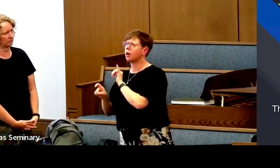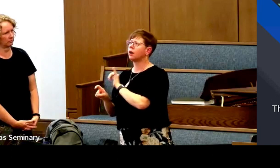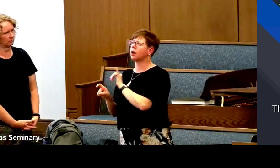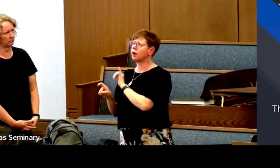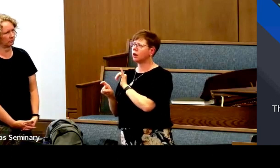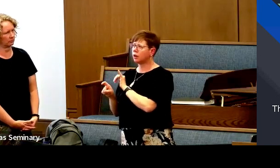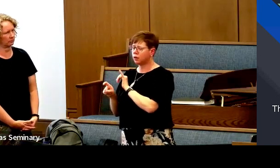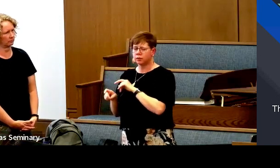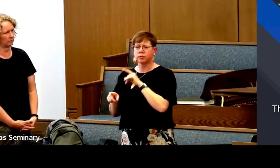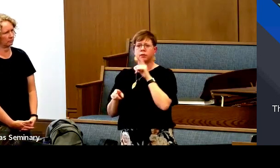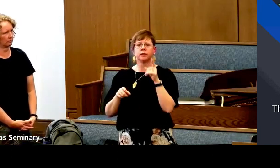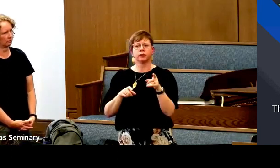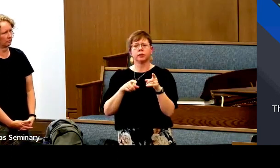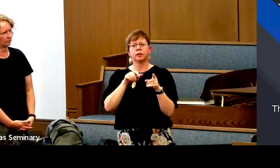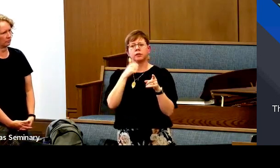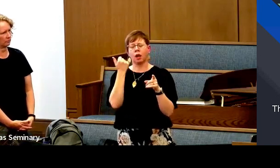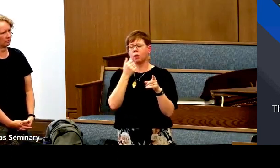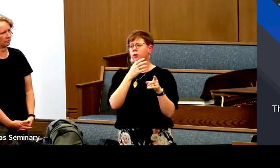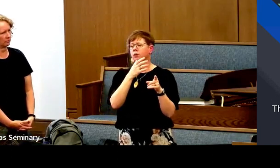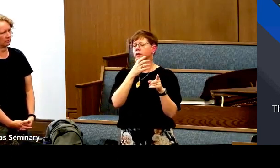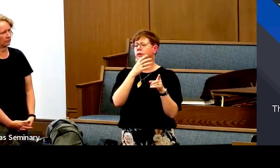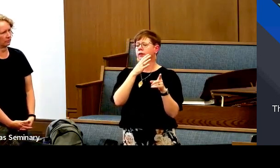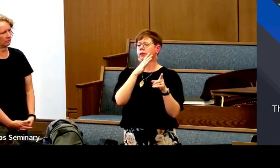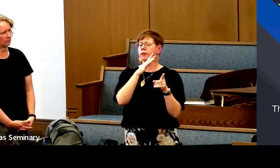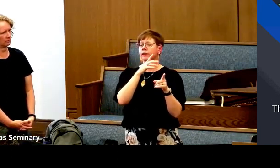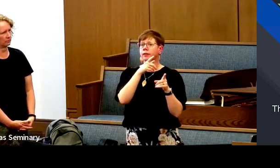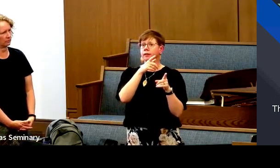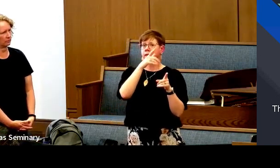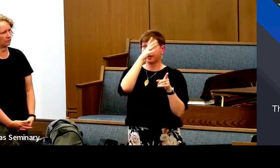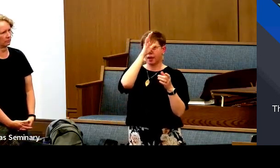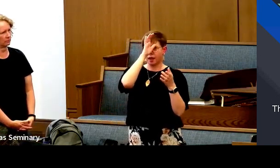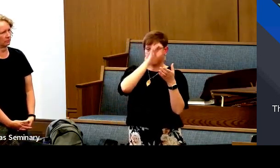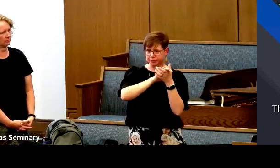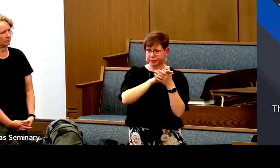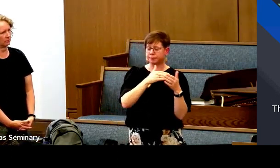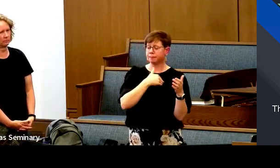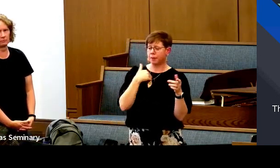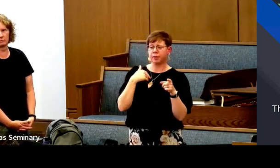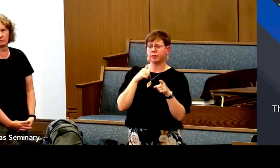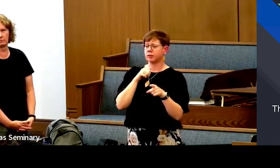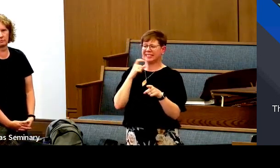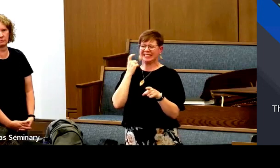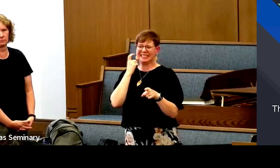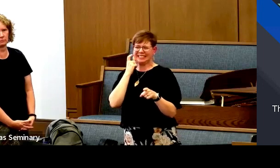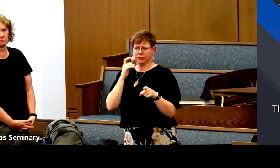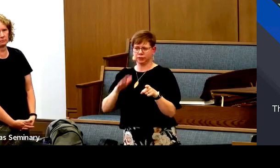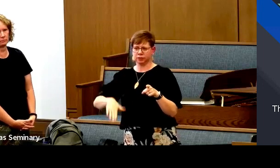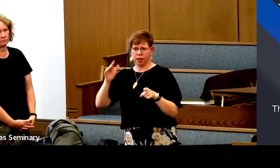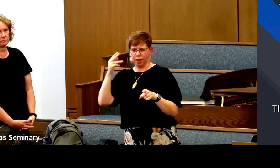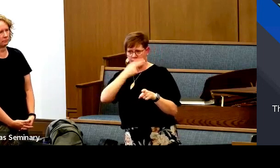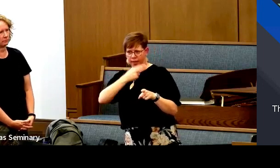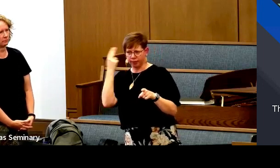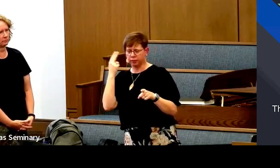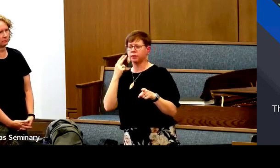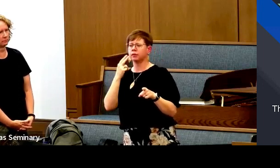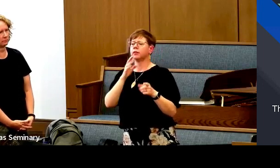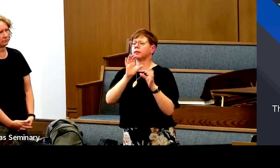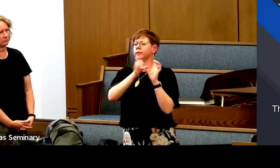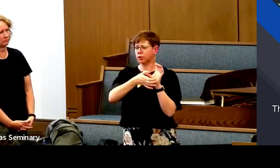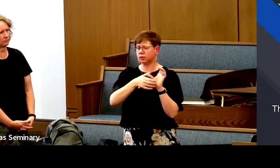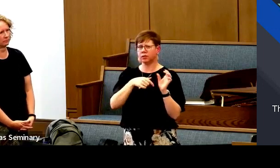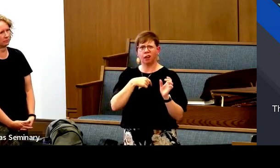whose husband was not a member, and I asked my questions to her. And another, the husband was a member,